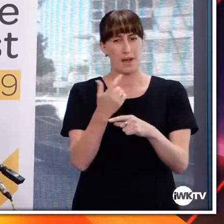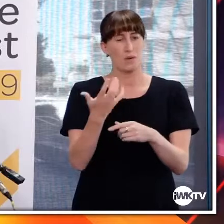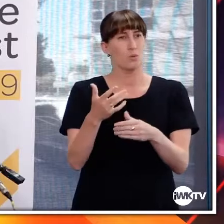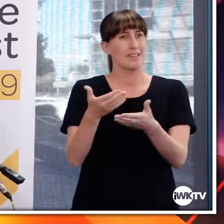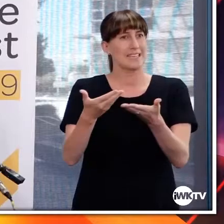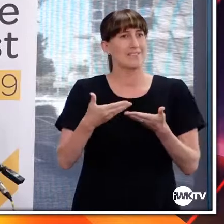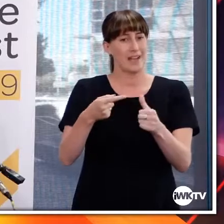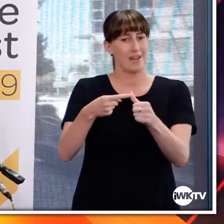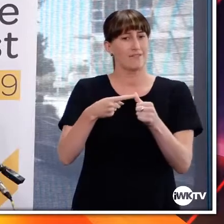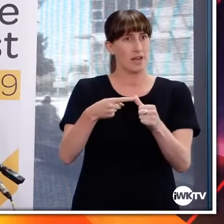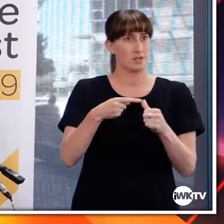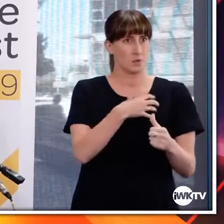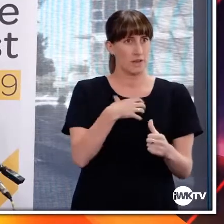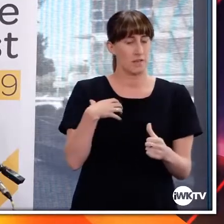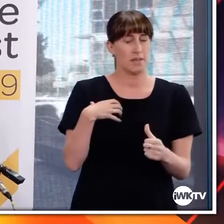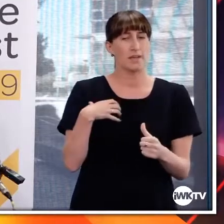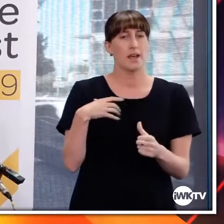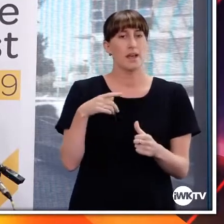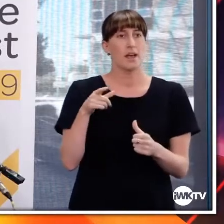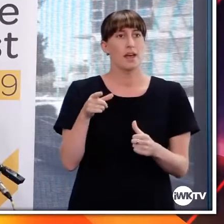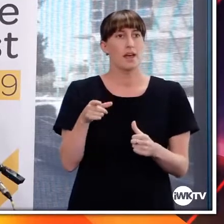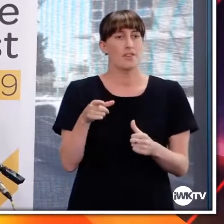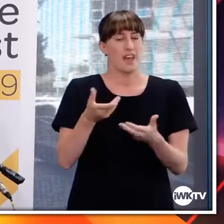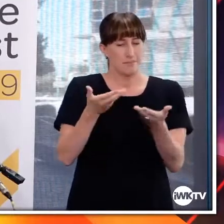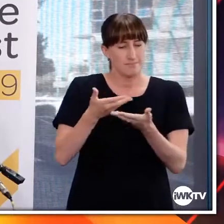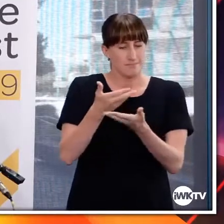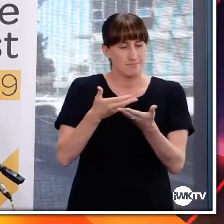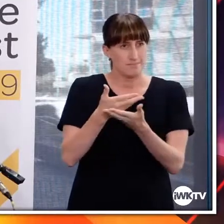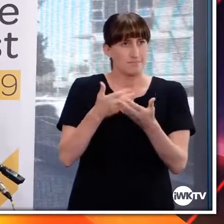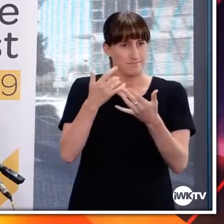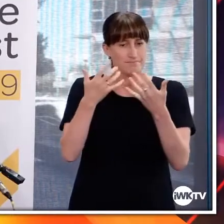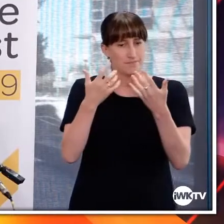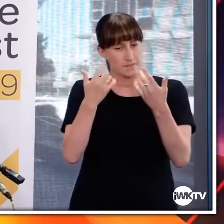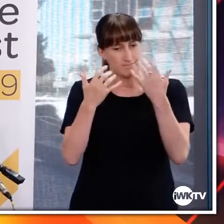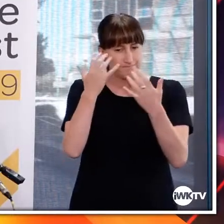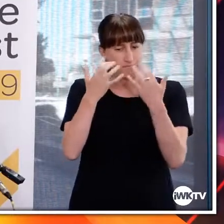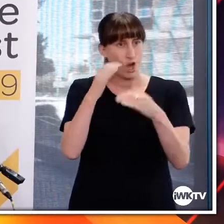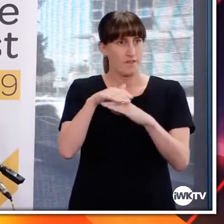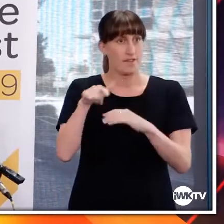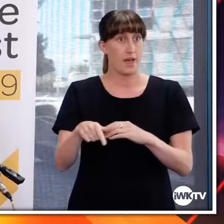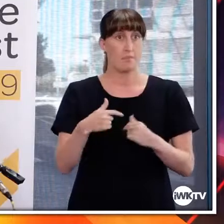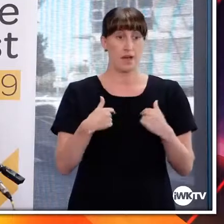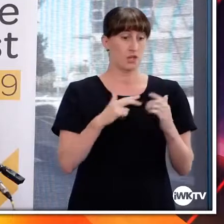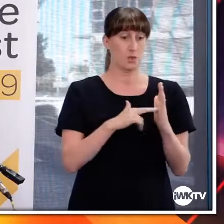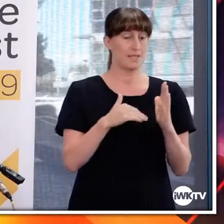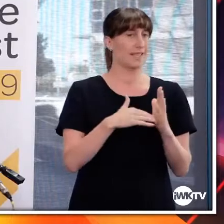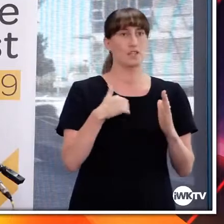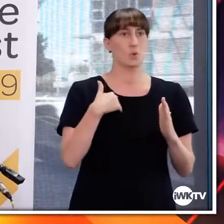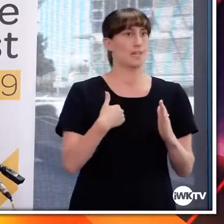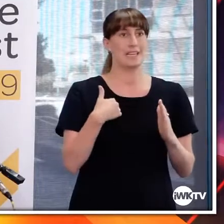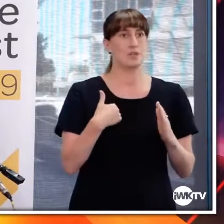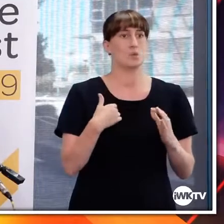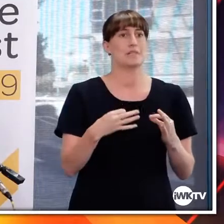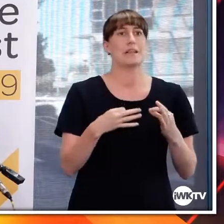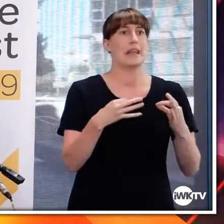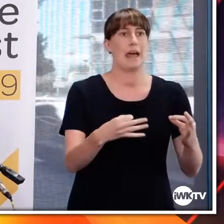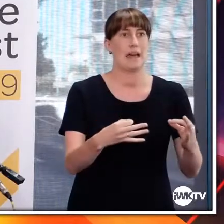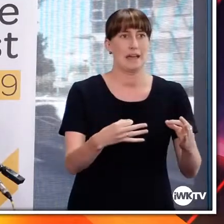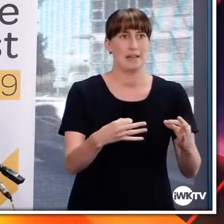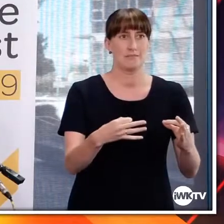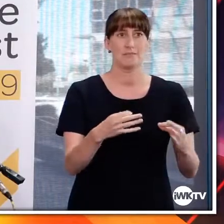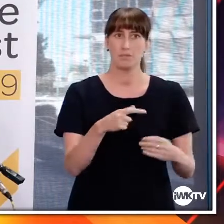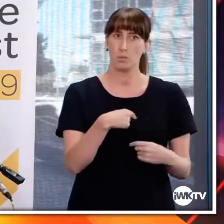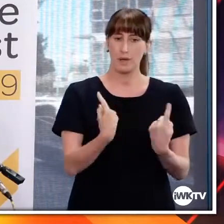that. At this point, of course, there's no need for New Zealand to defer and delay that second dose, and we will be